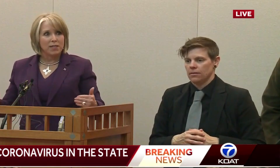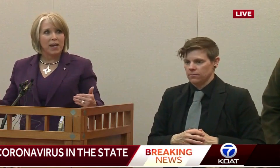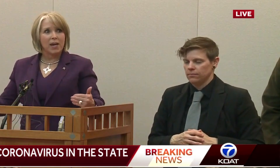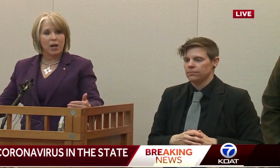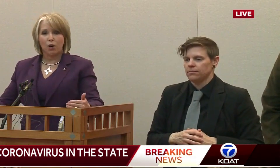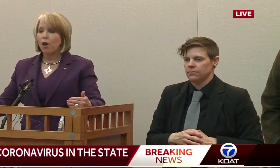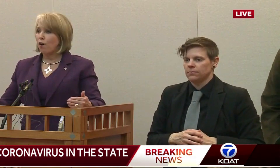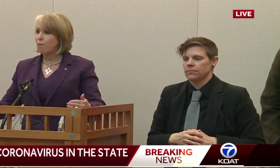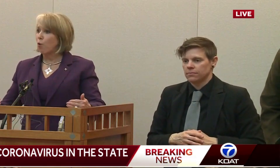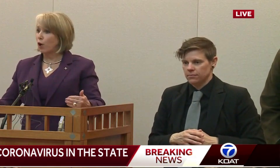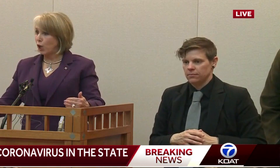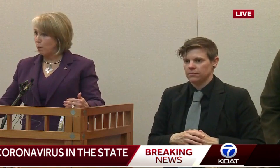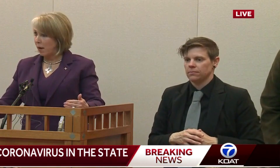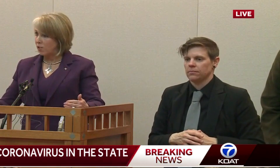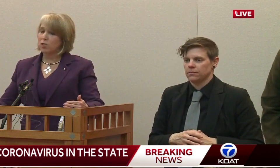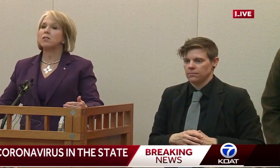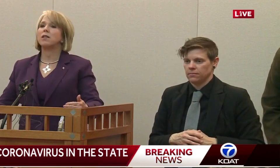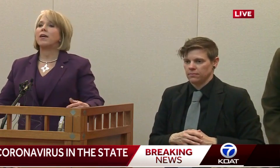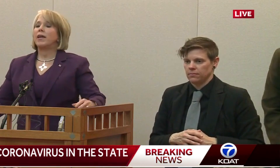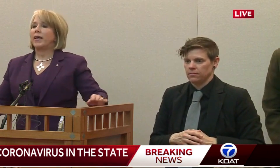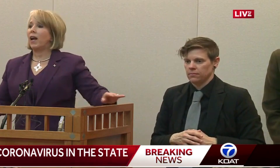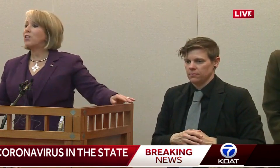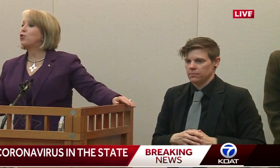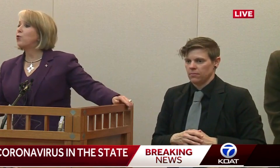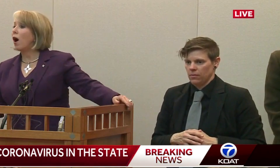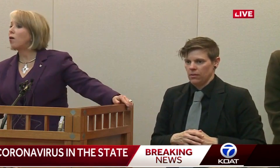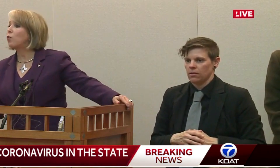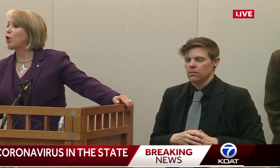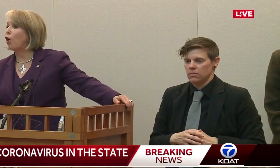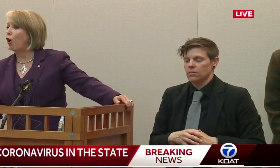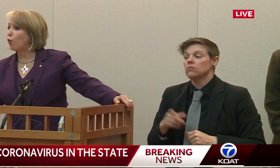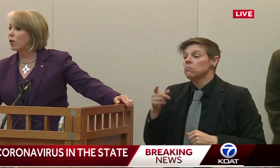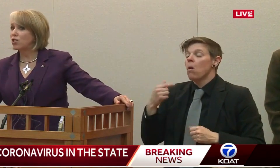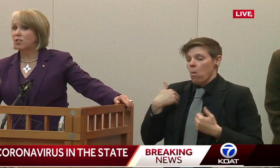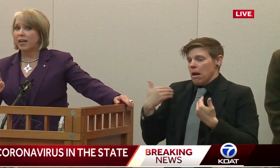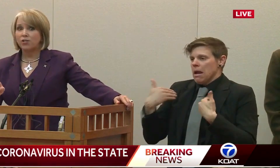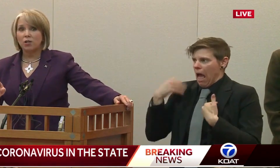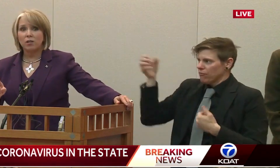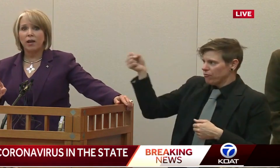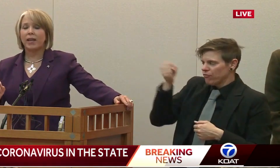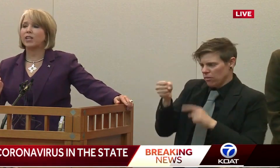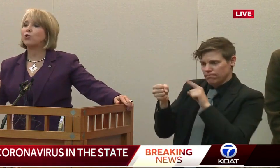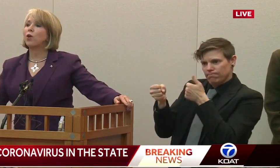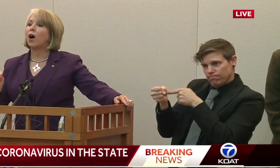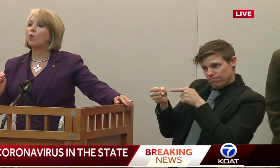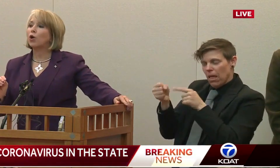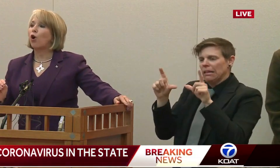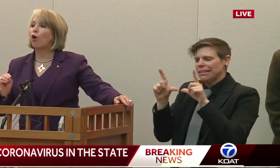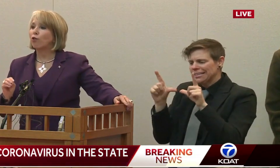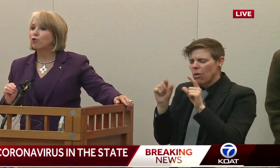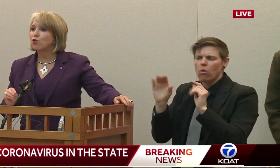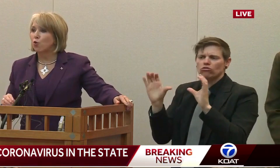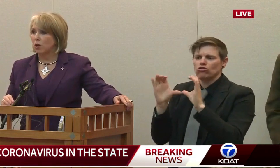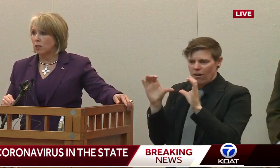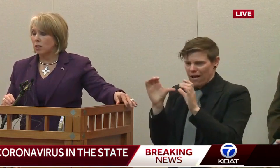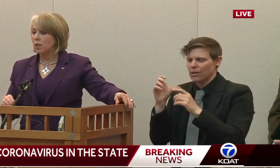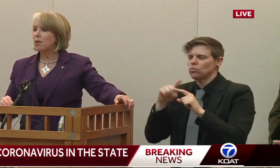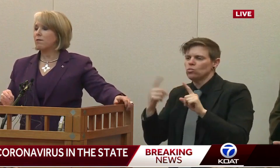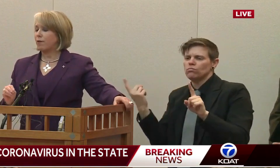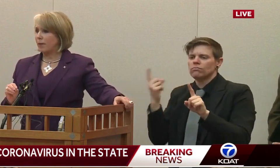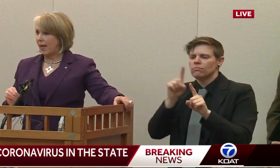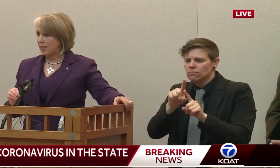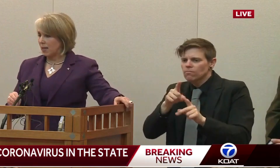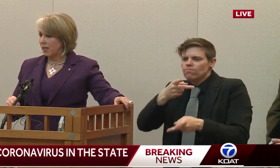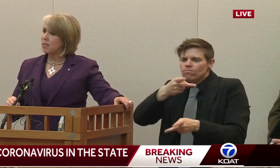a room to take care of more acute patients. And I do not recall which station, and I do not recall the source